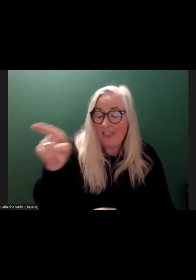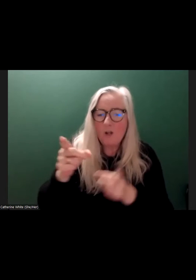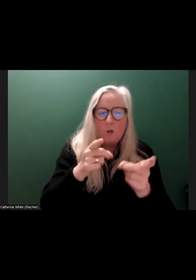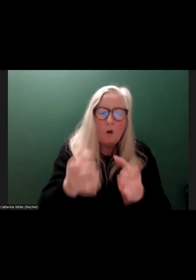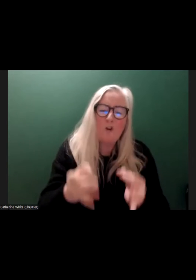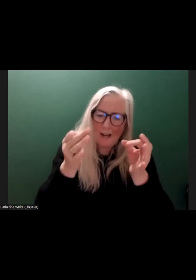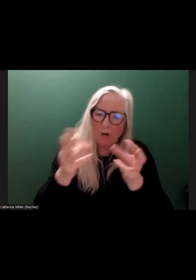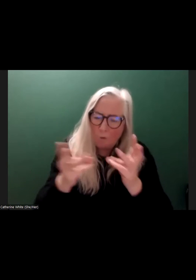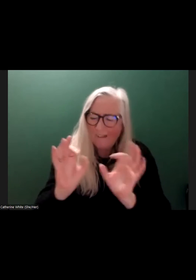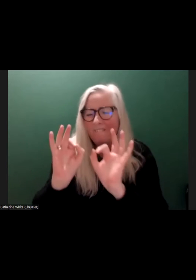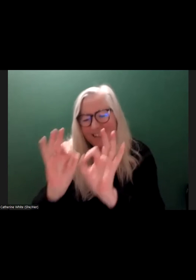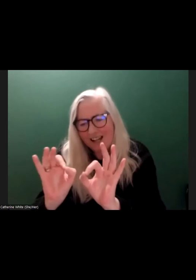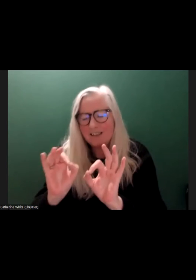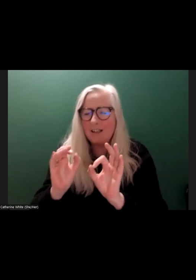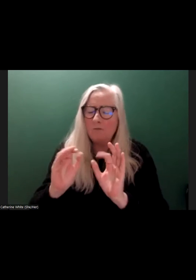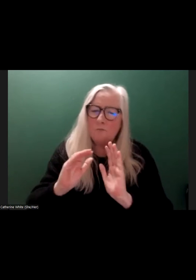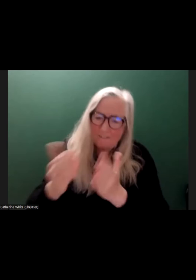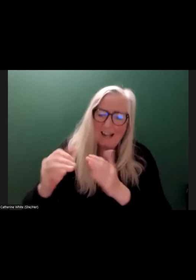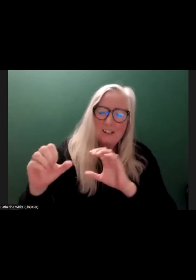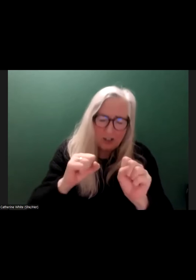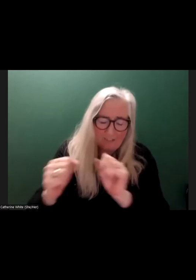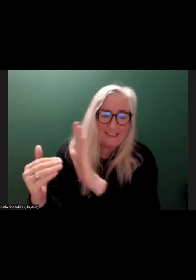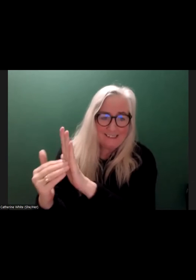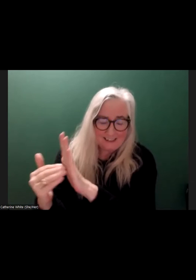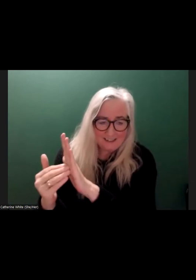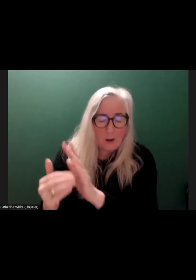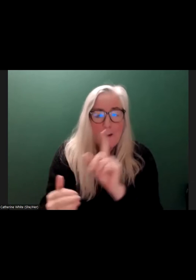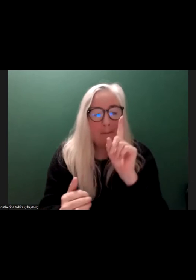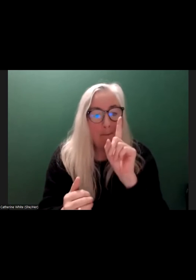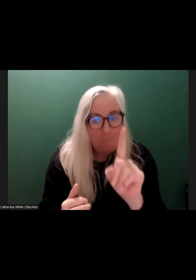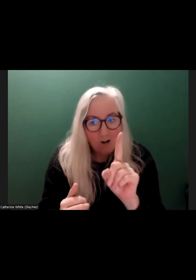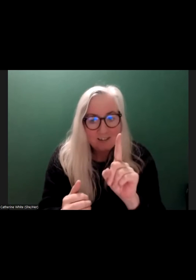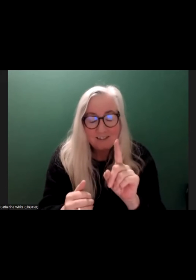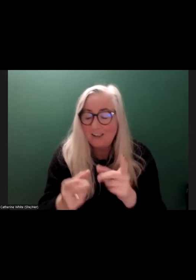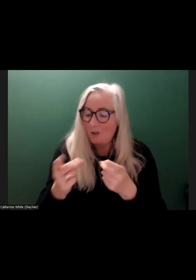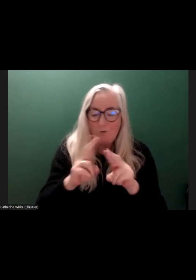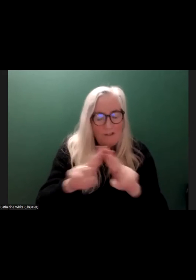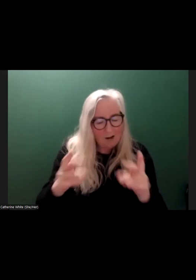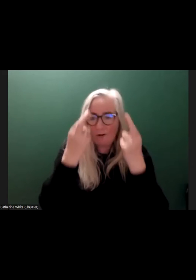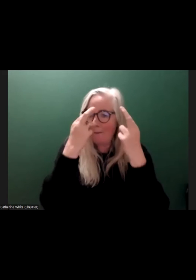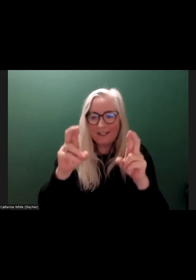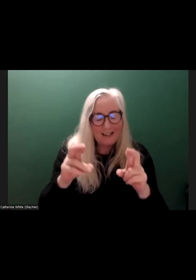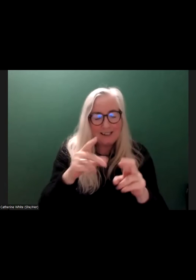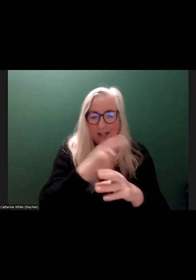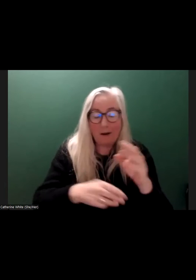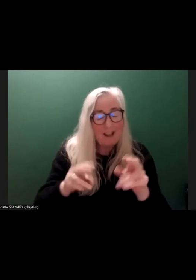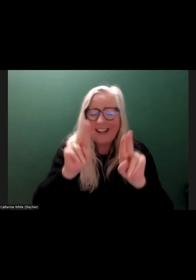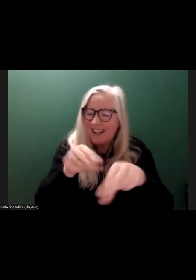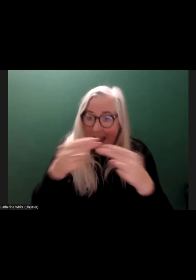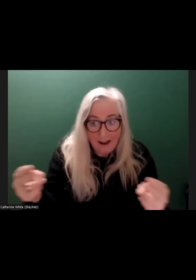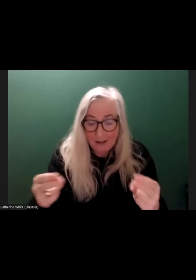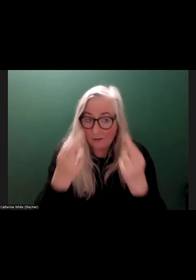It's fantastic. They provide services, but they do not represent disabled people. They cannot represent disabled people.